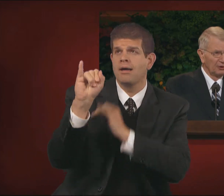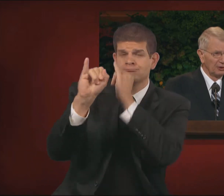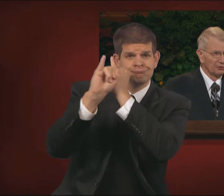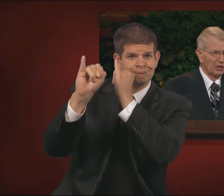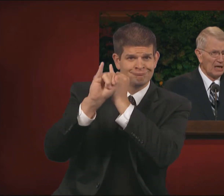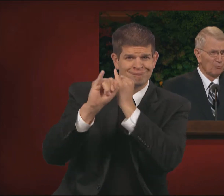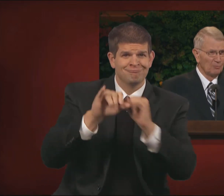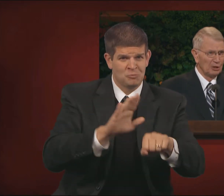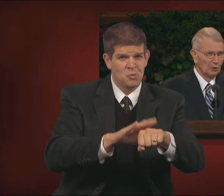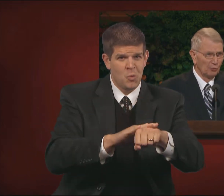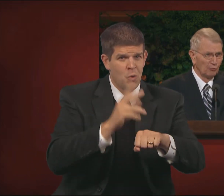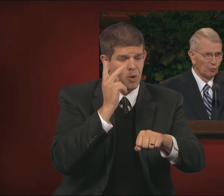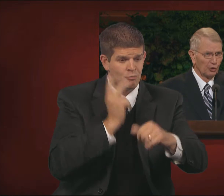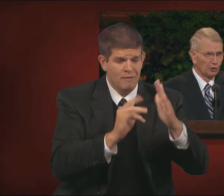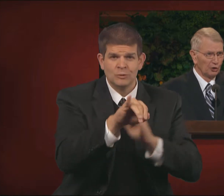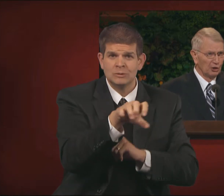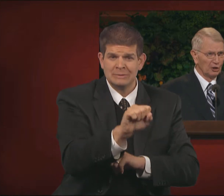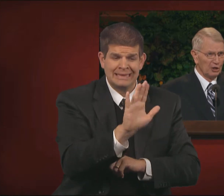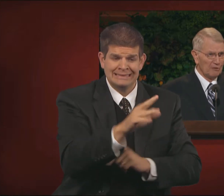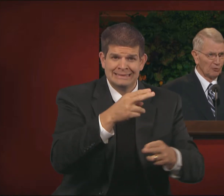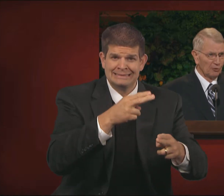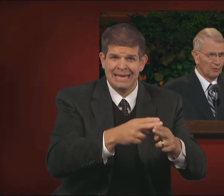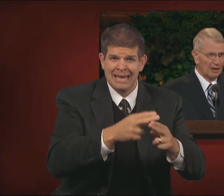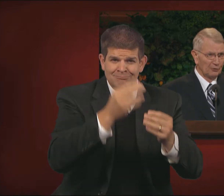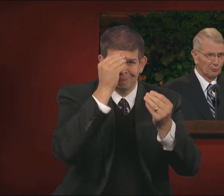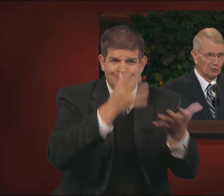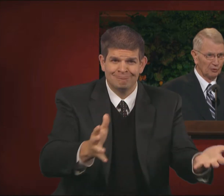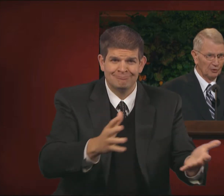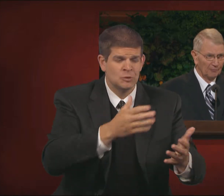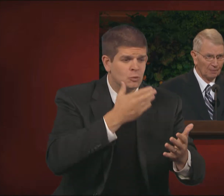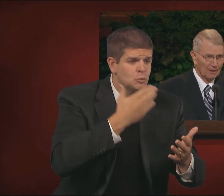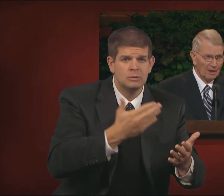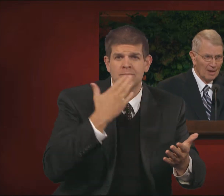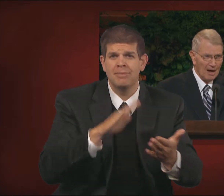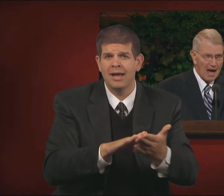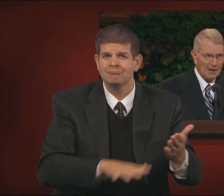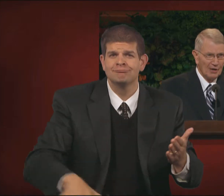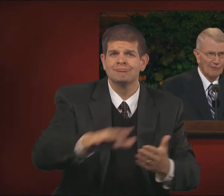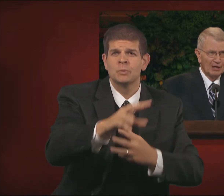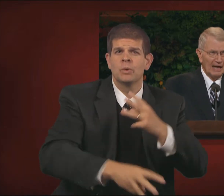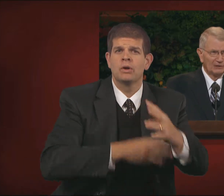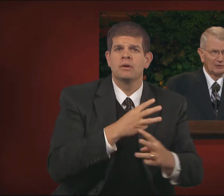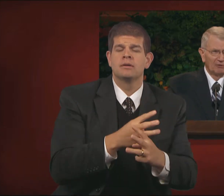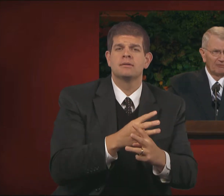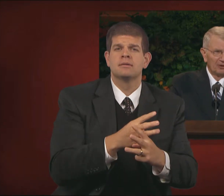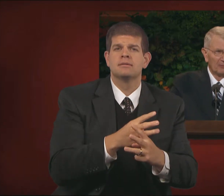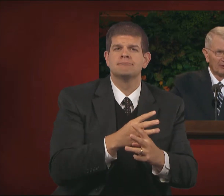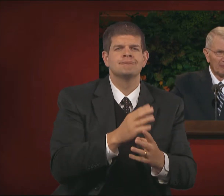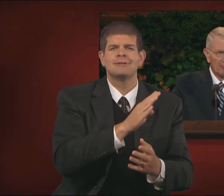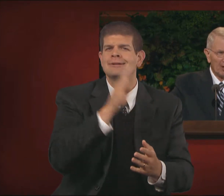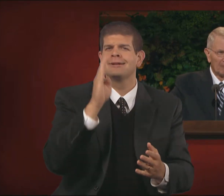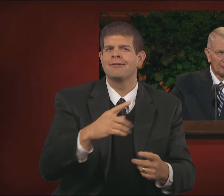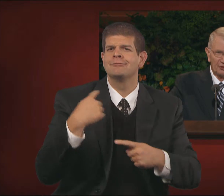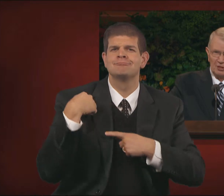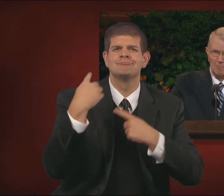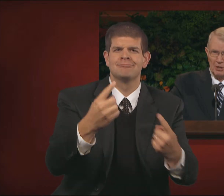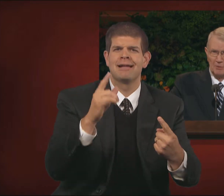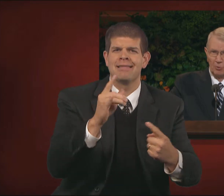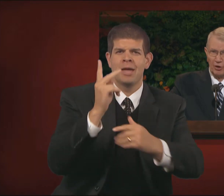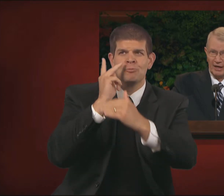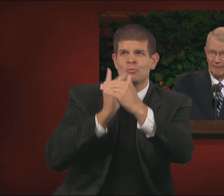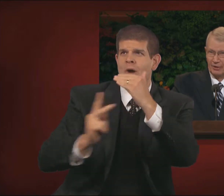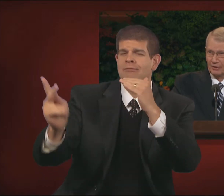Smith that his name would be known for good and evil throughout the world, and never has the fulfillment of a prophecy